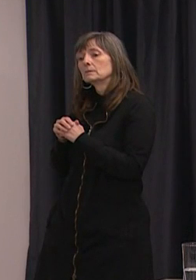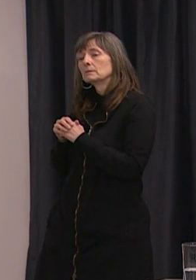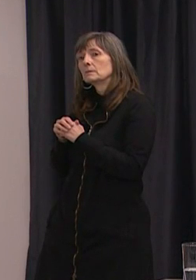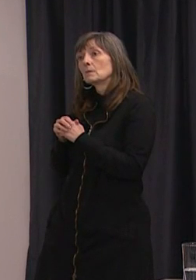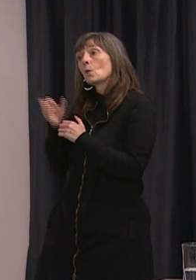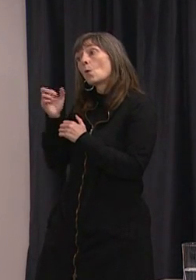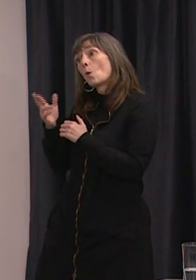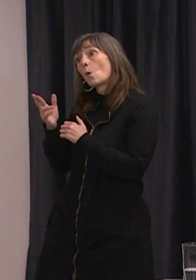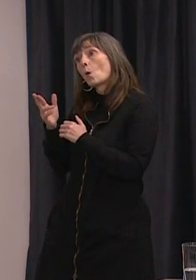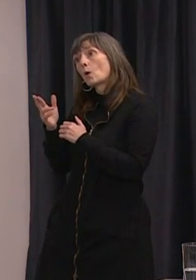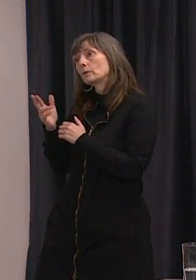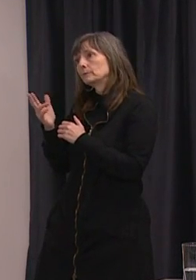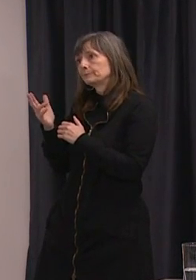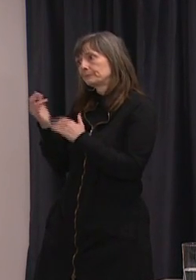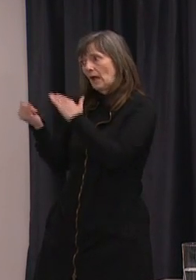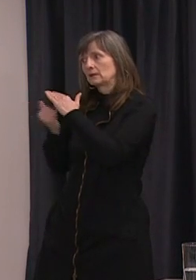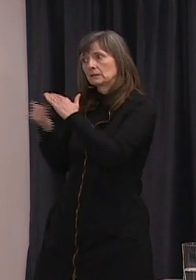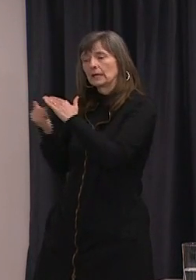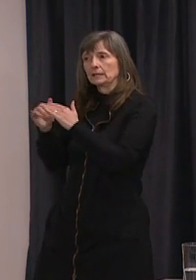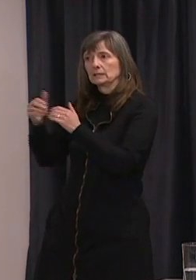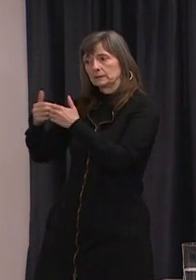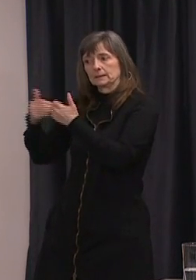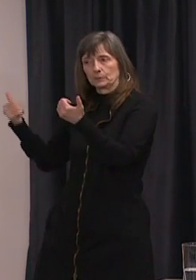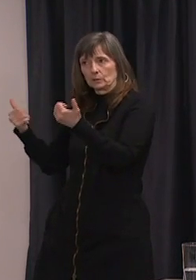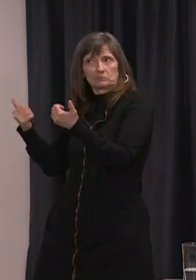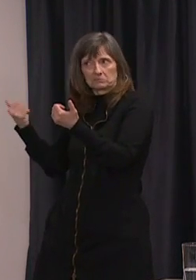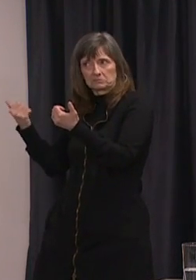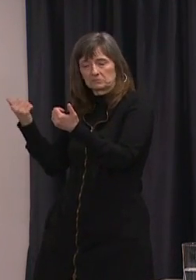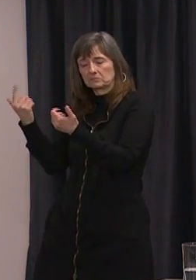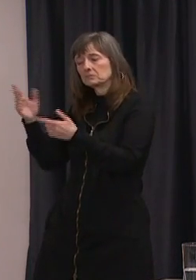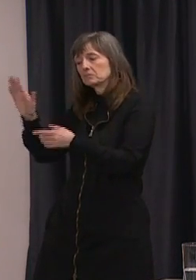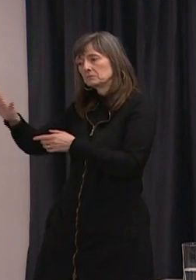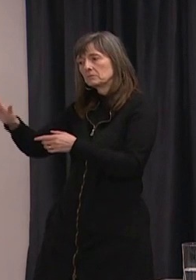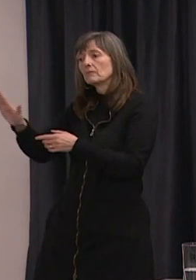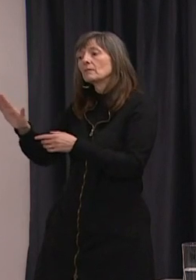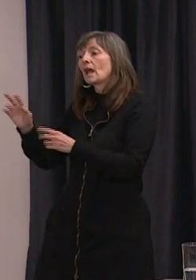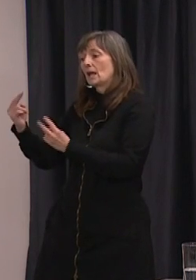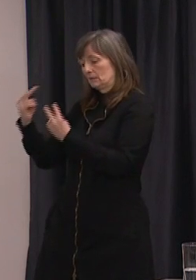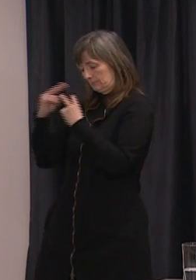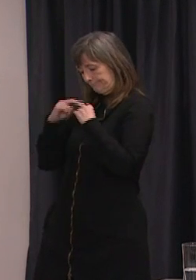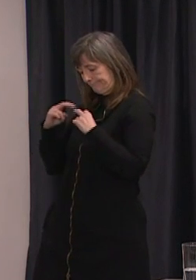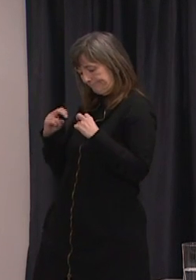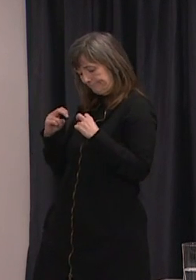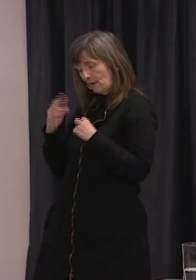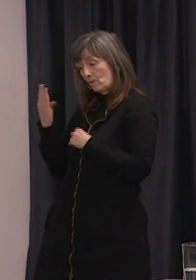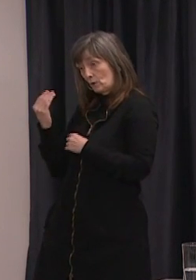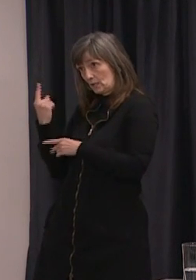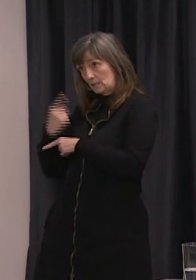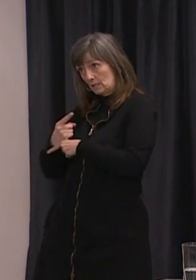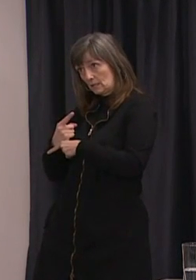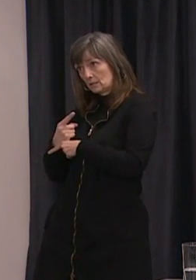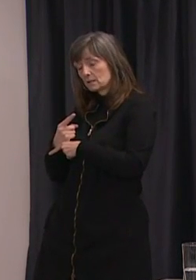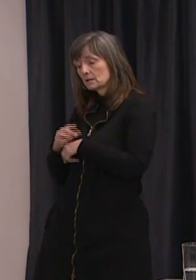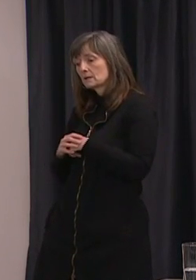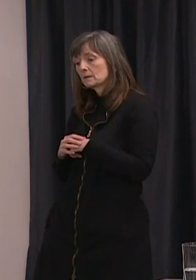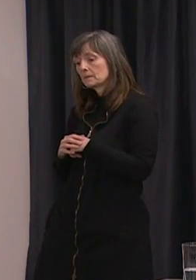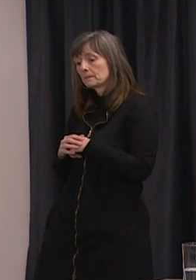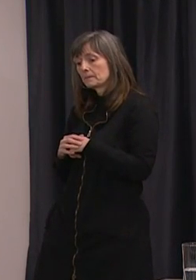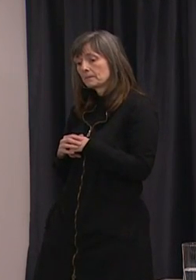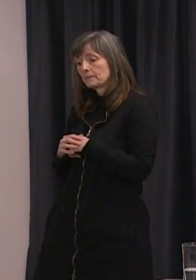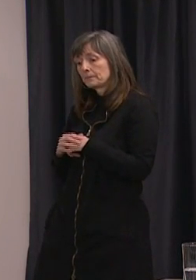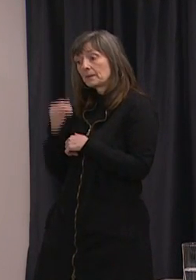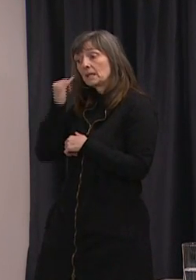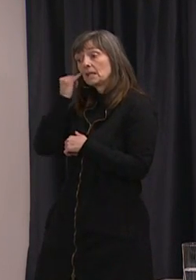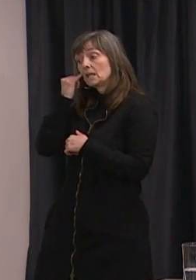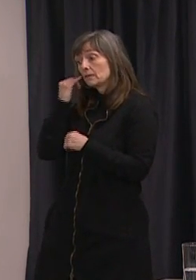stay in a place where they can be away from other people and to monitor themselves for 14 days. And